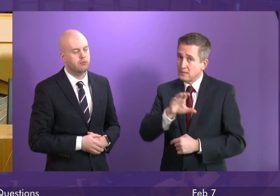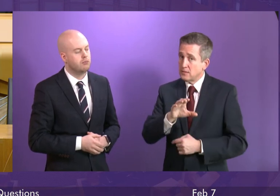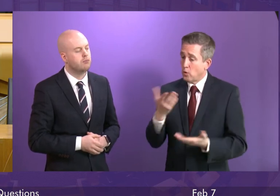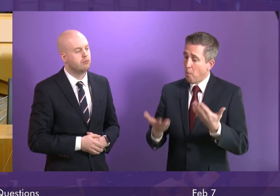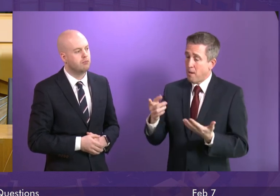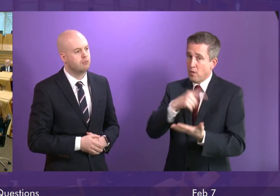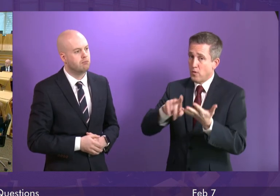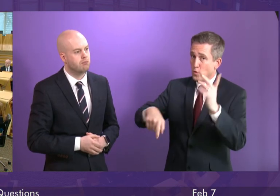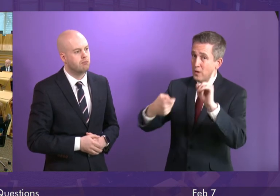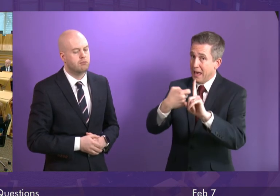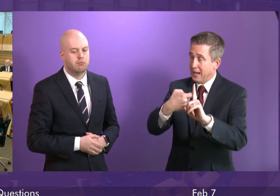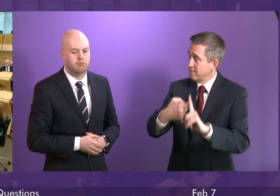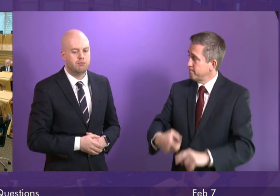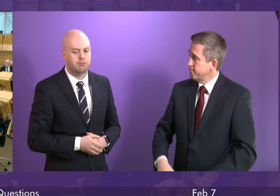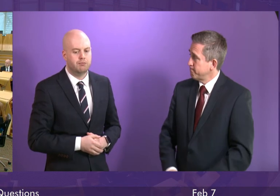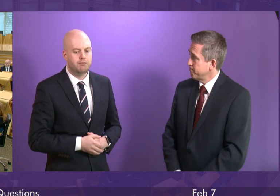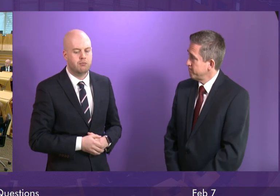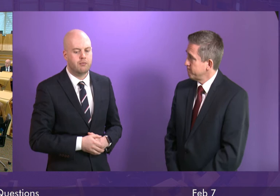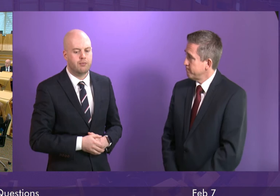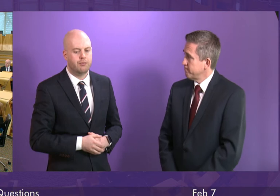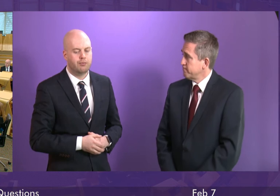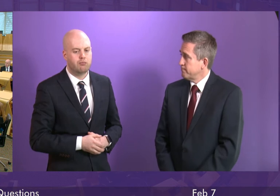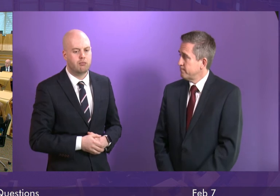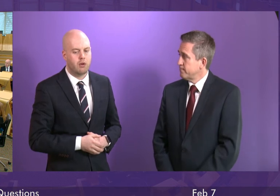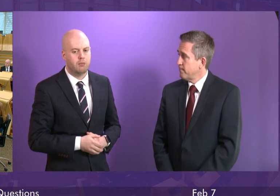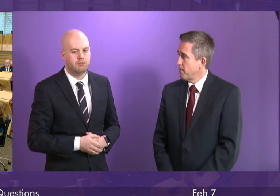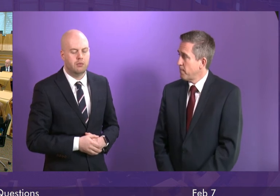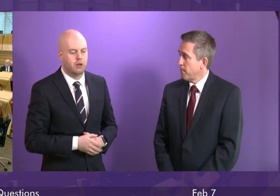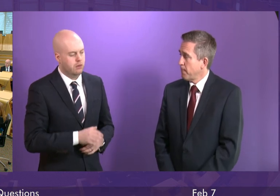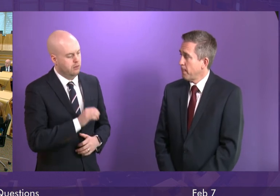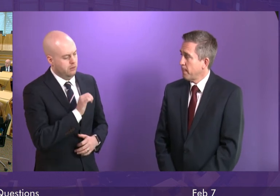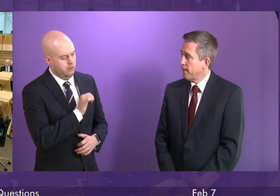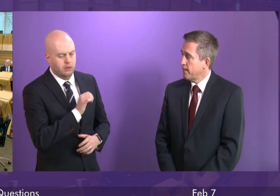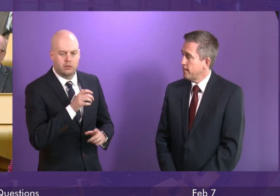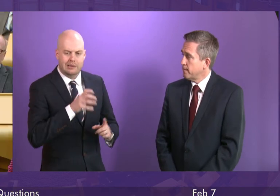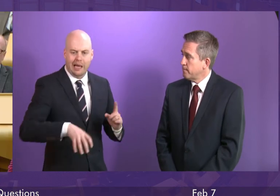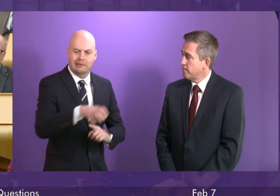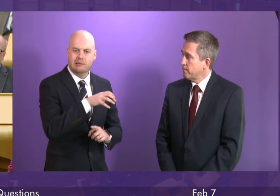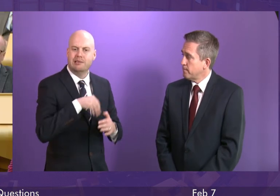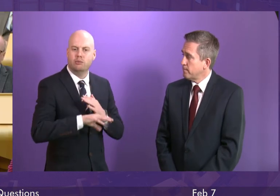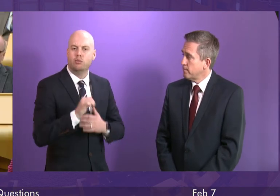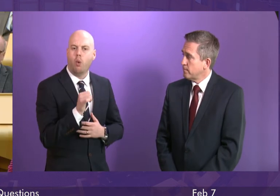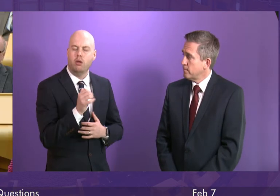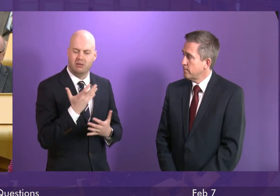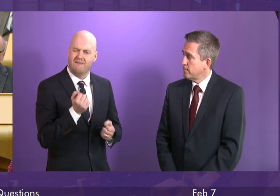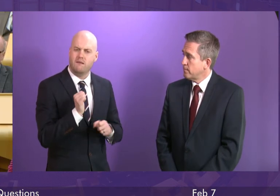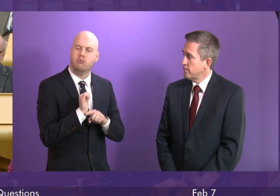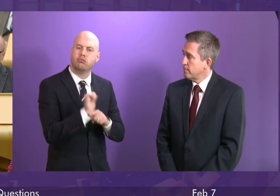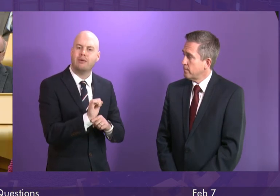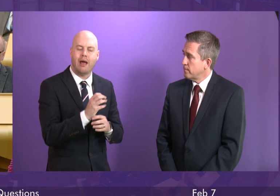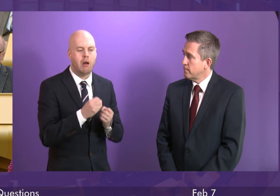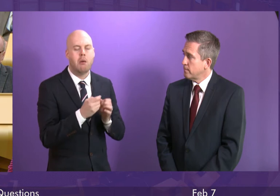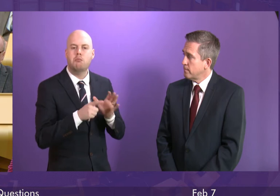rest of the UK? First Minister. The Ramsar sites are protected in Scotland by either the Natura